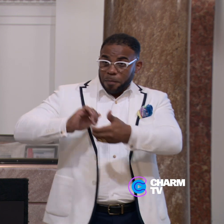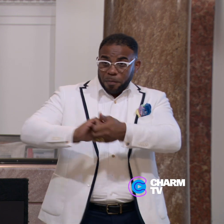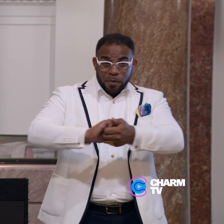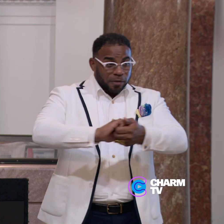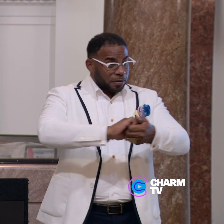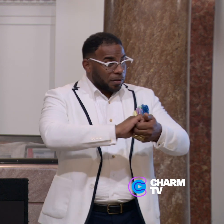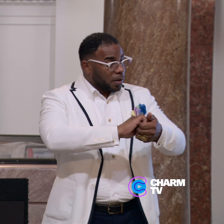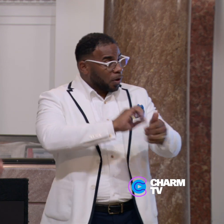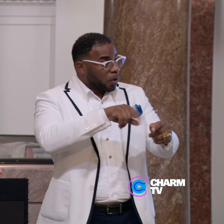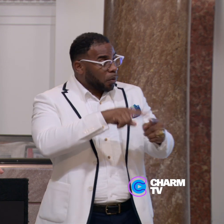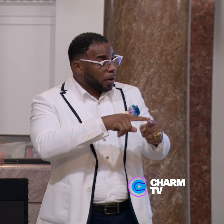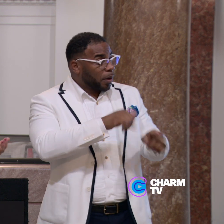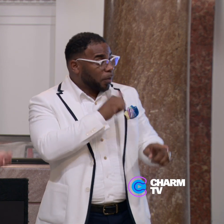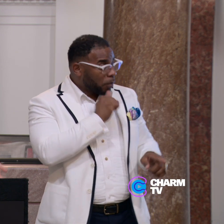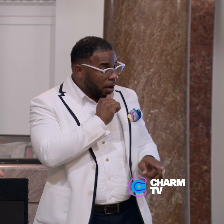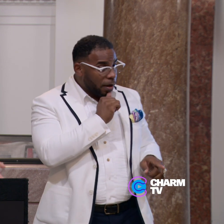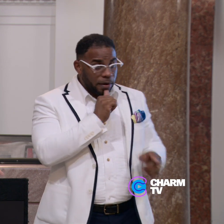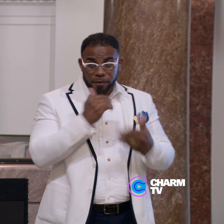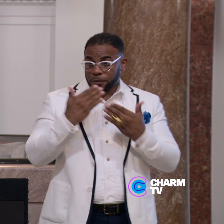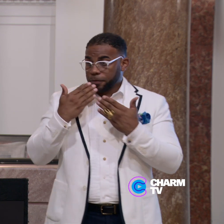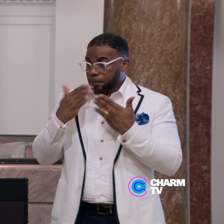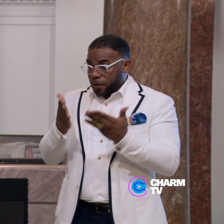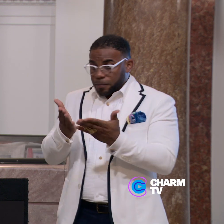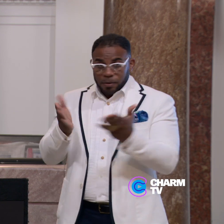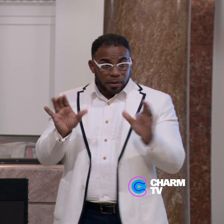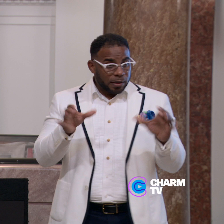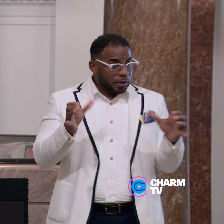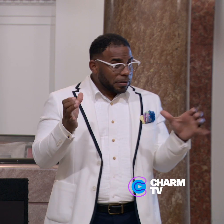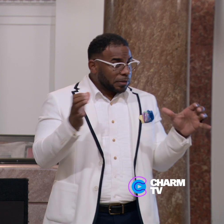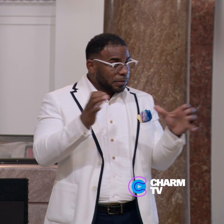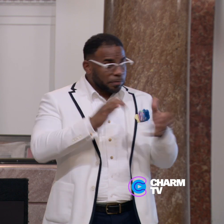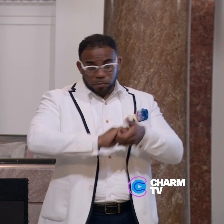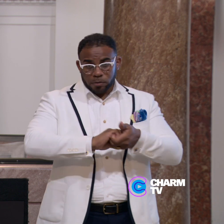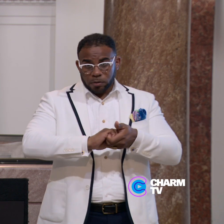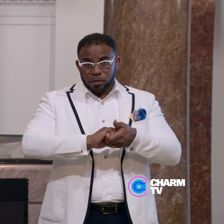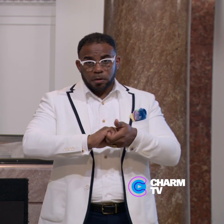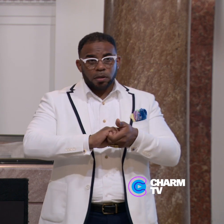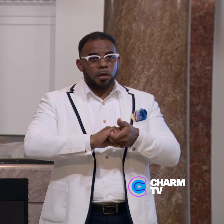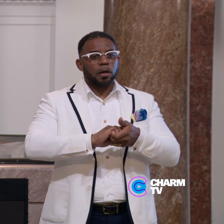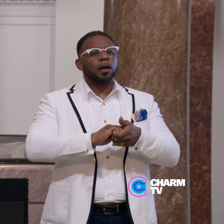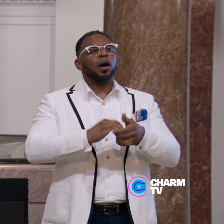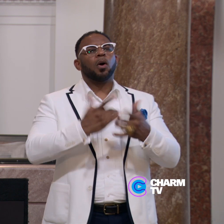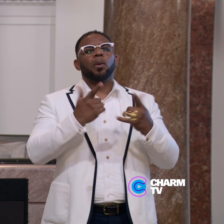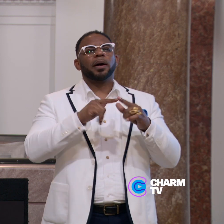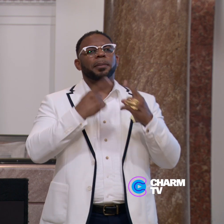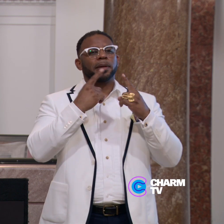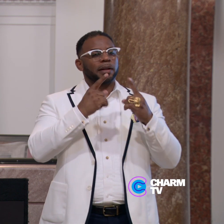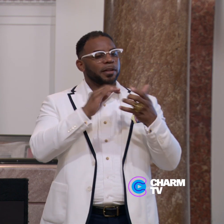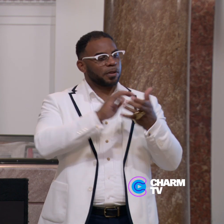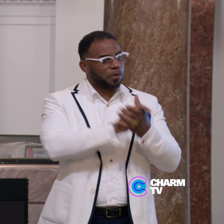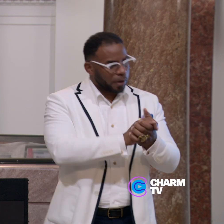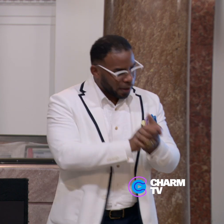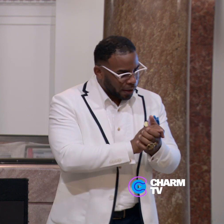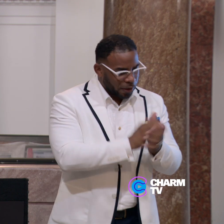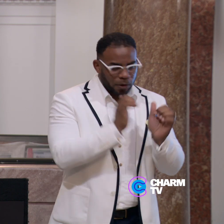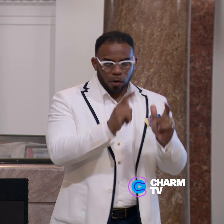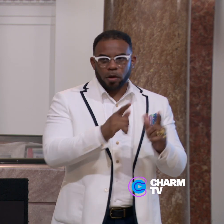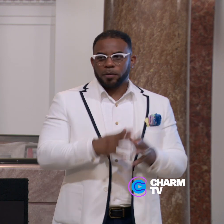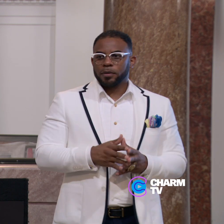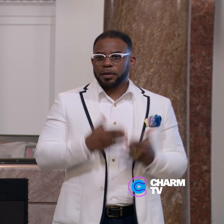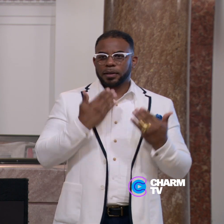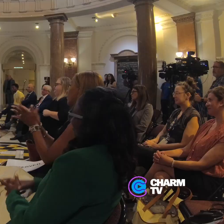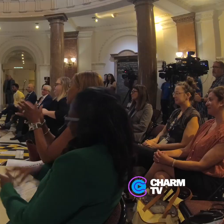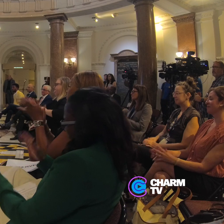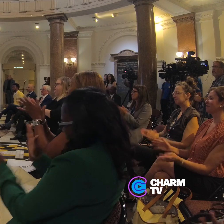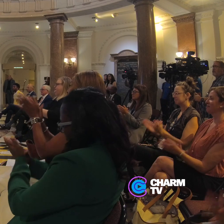when private and public entities join forces of what can be accomplished. Congratulations to all of you,